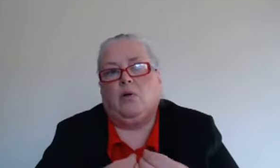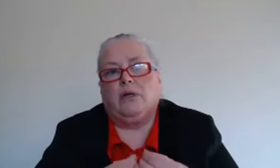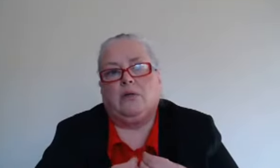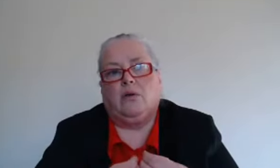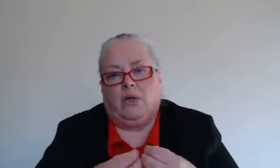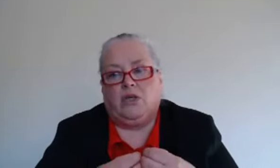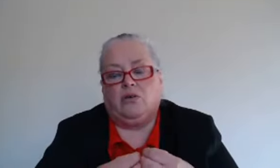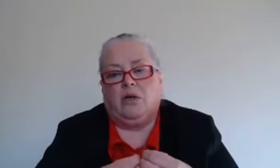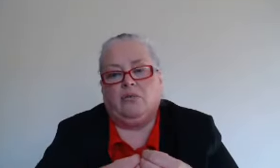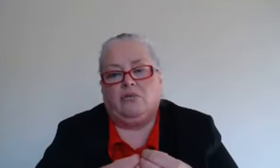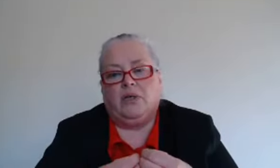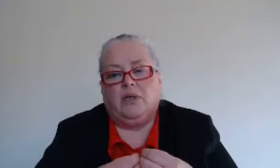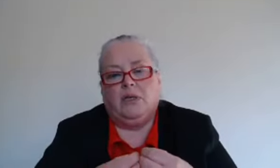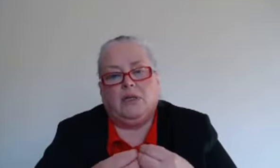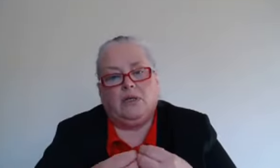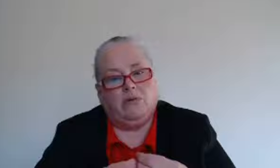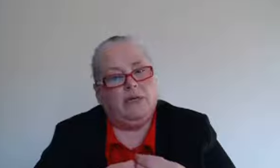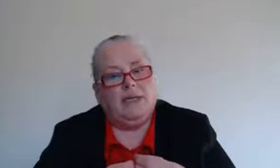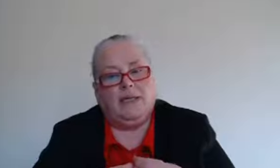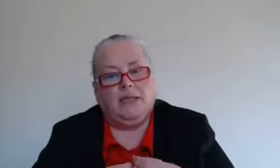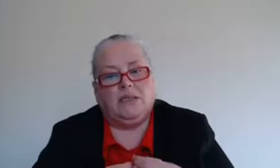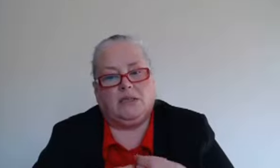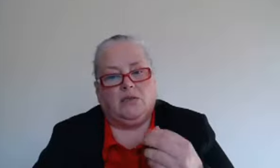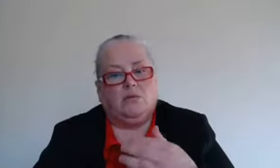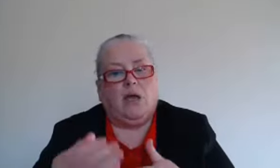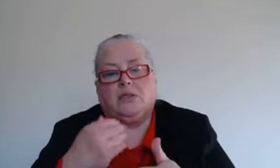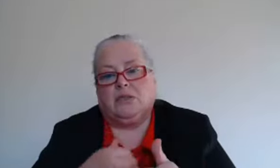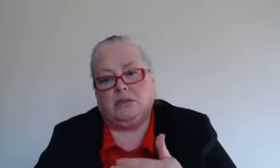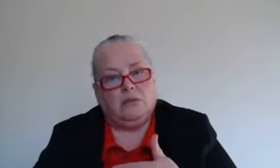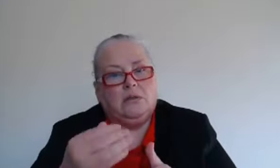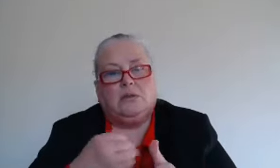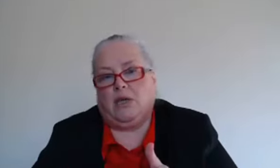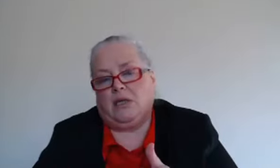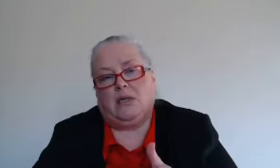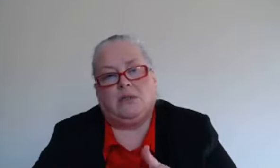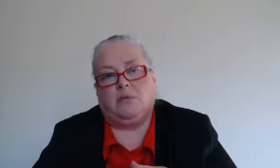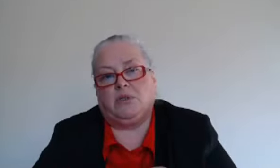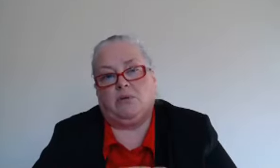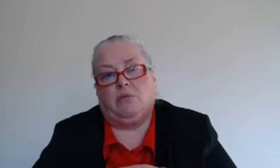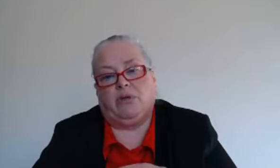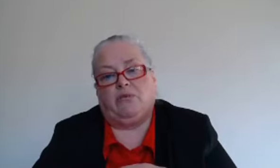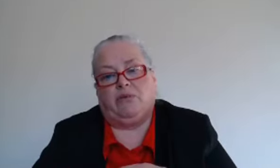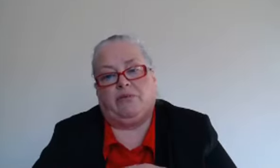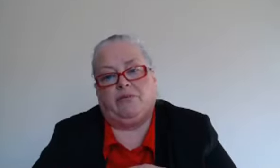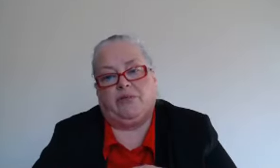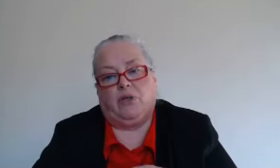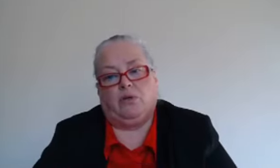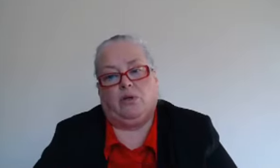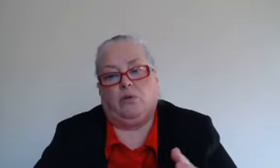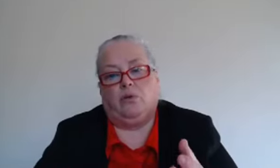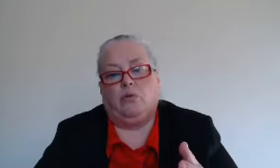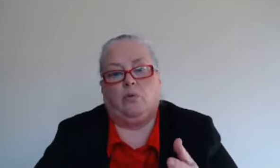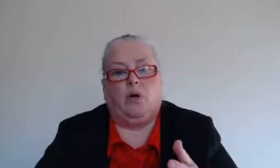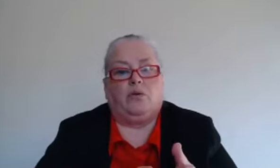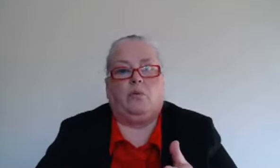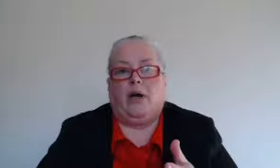going you know in your life then you really need to do that take that time to do a bit of a review you know who and what and where